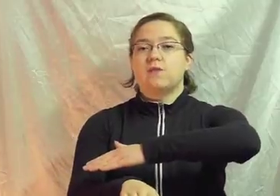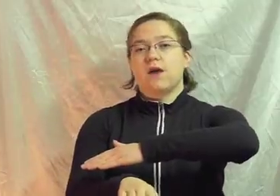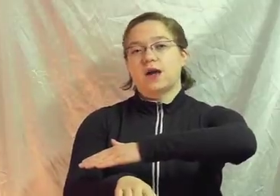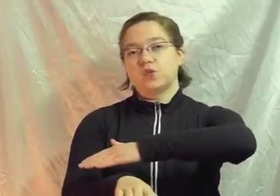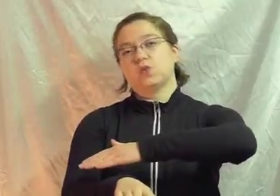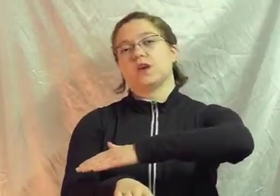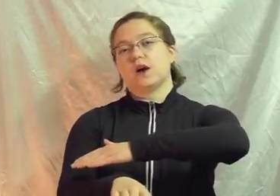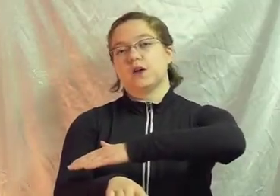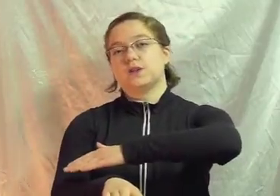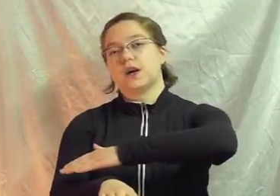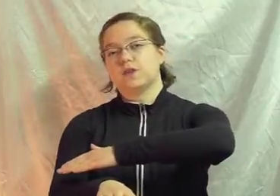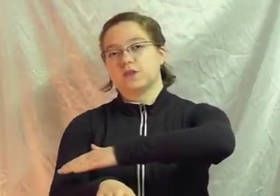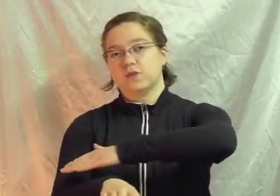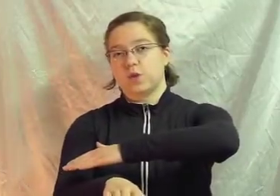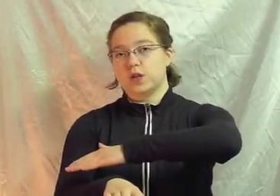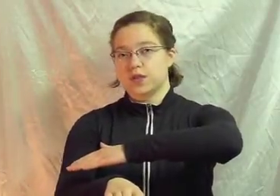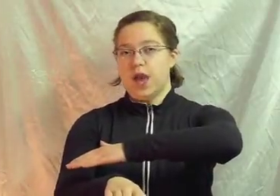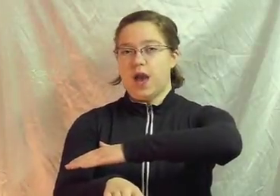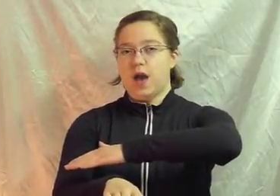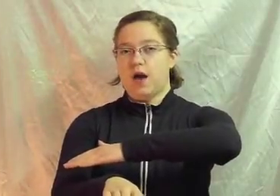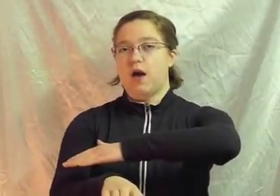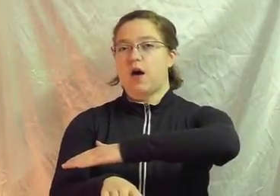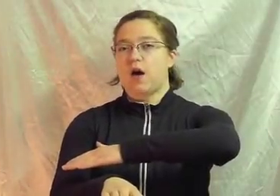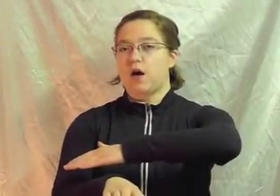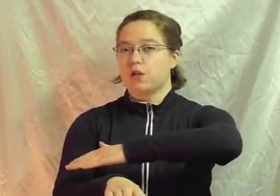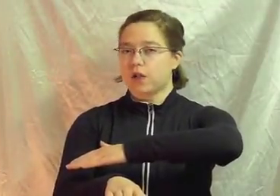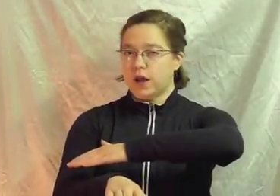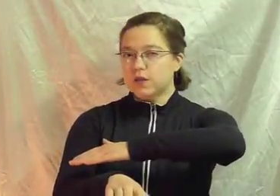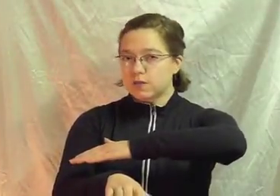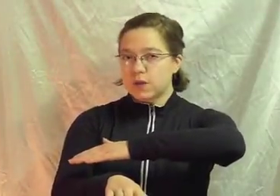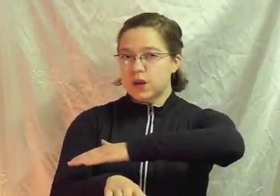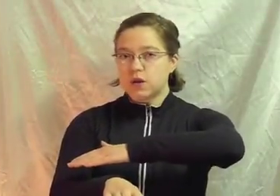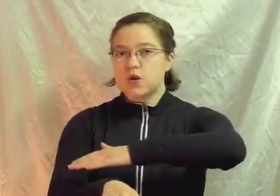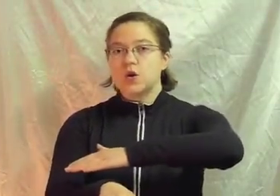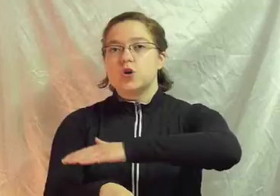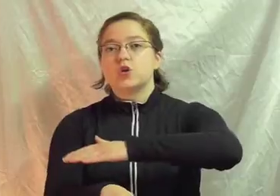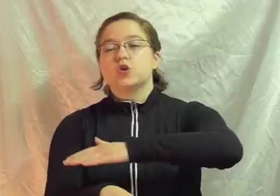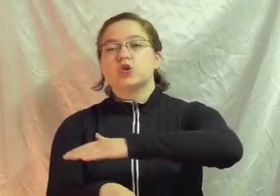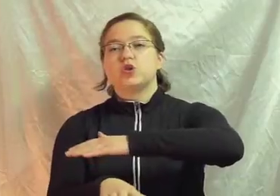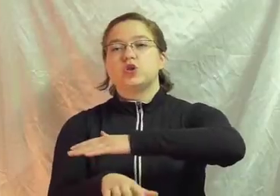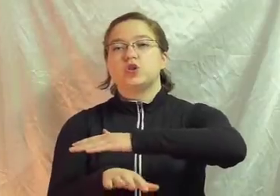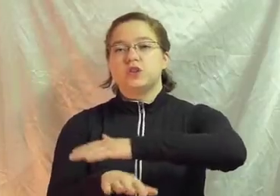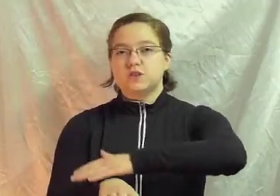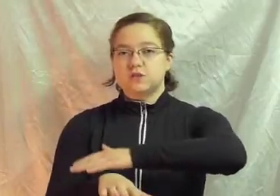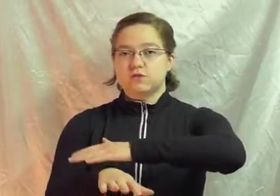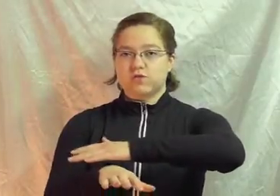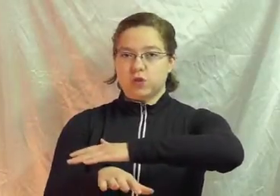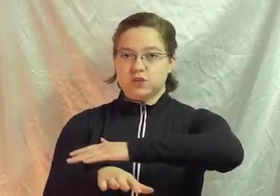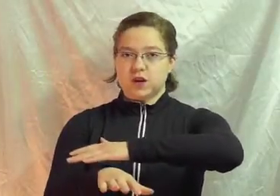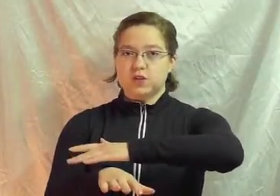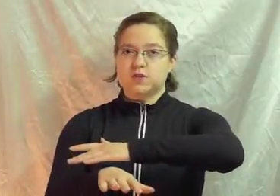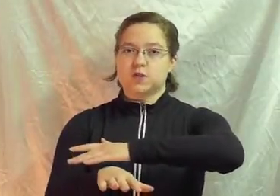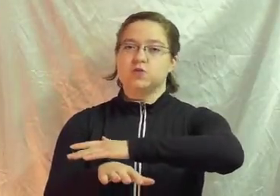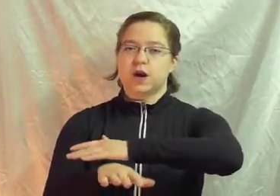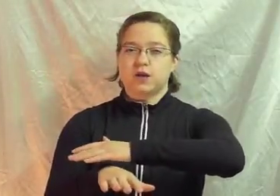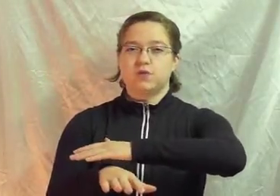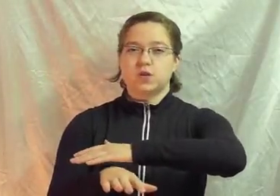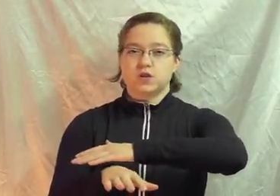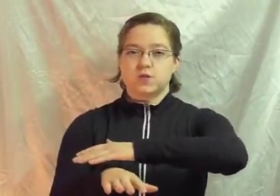match with the context of what the lines mean These four signs You kind of want to be